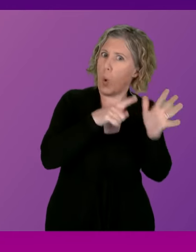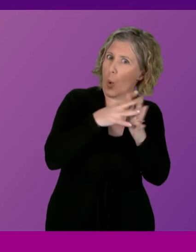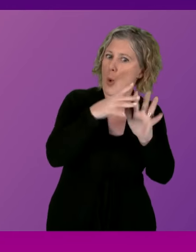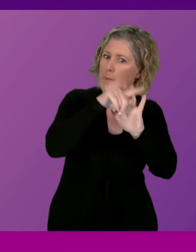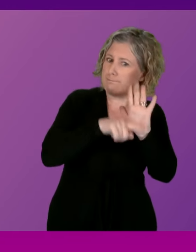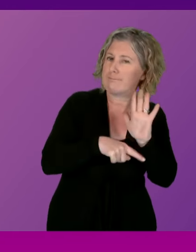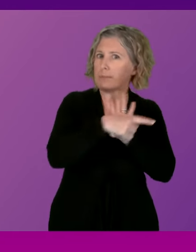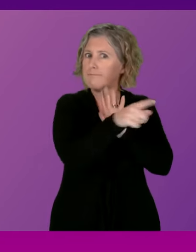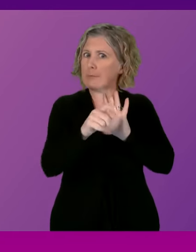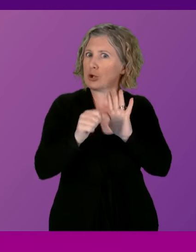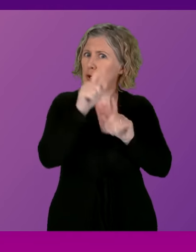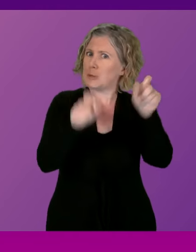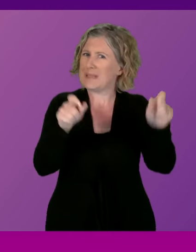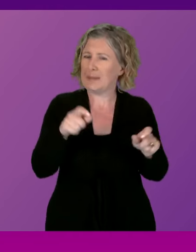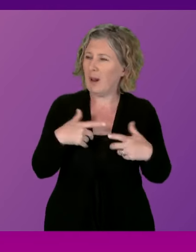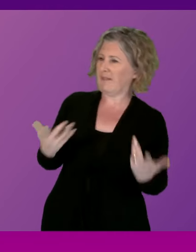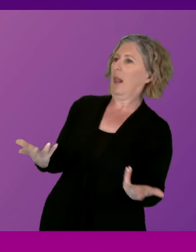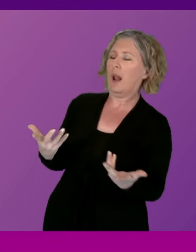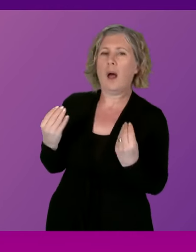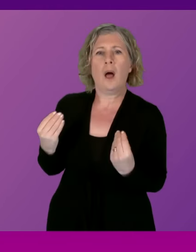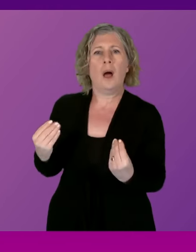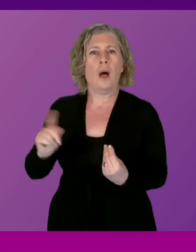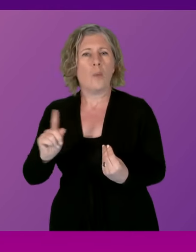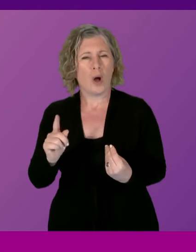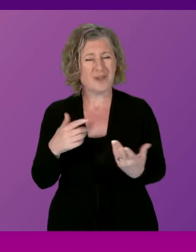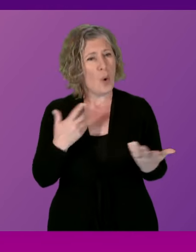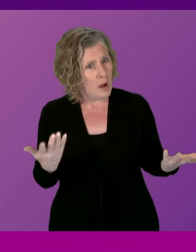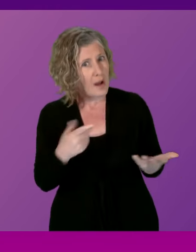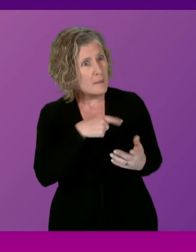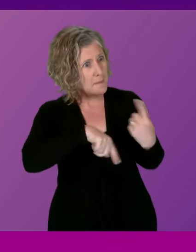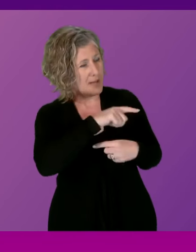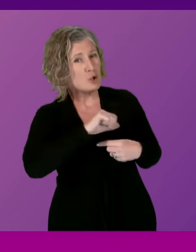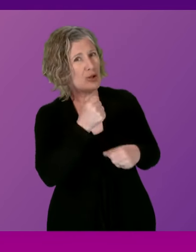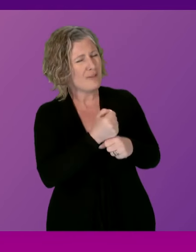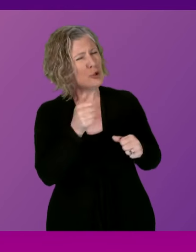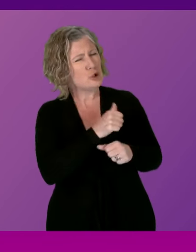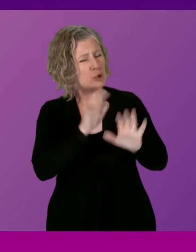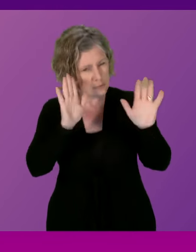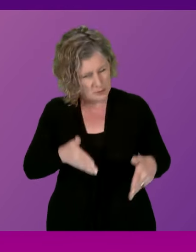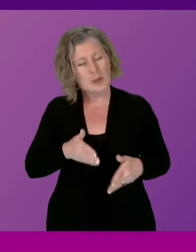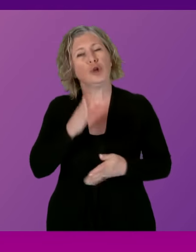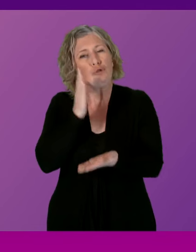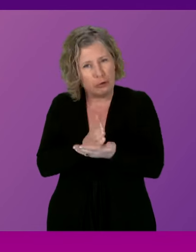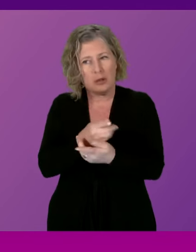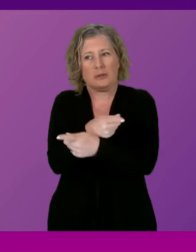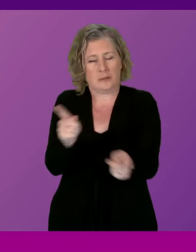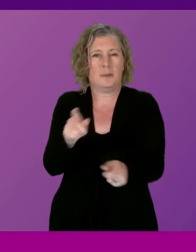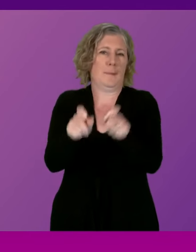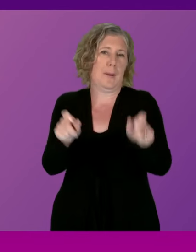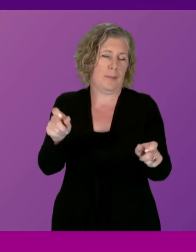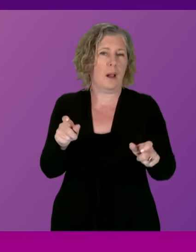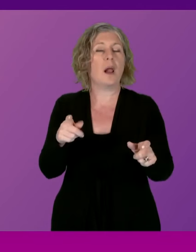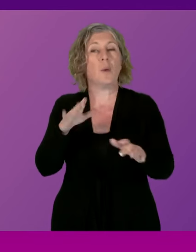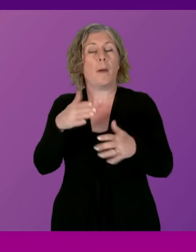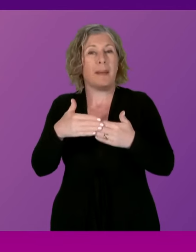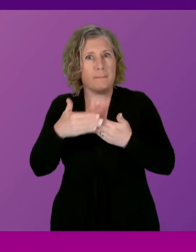Minister, is it not time the SNP showed some trust in the Scottish public and scrapped this draconian rule and get more people